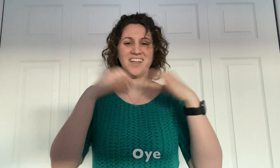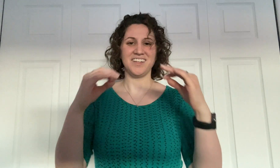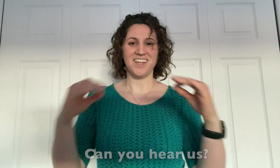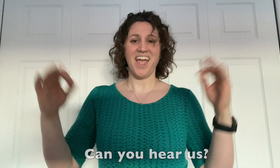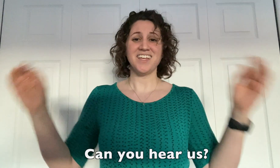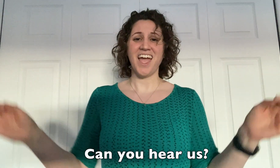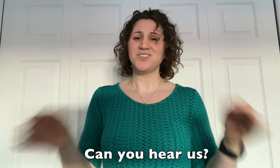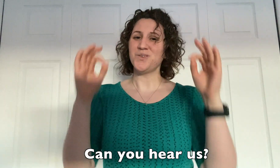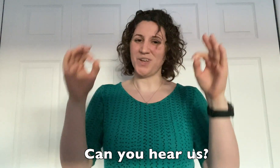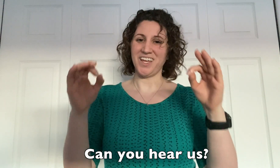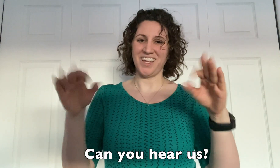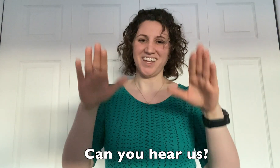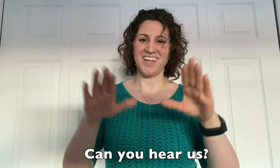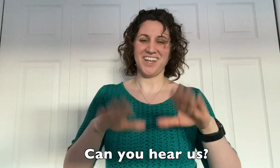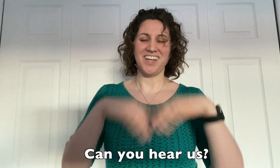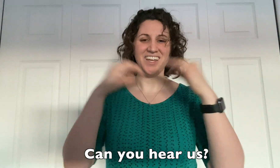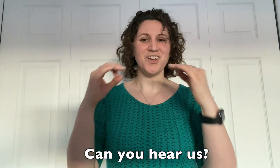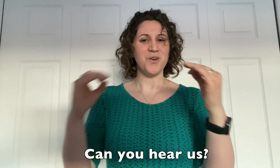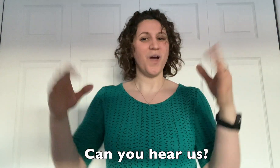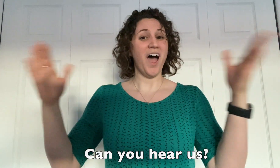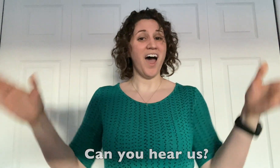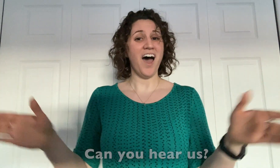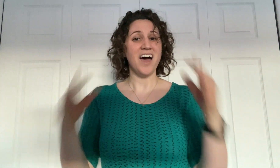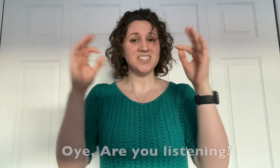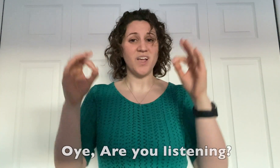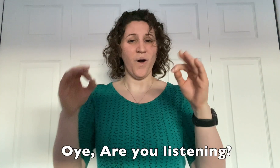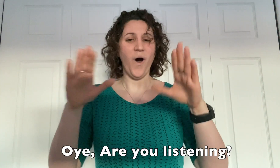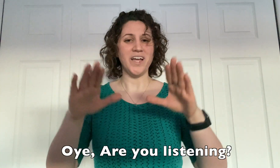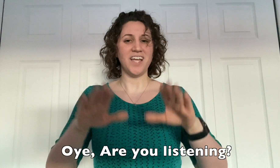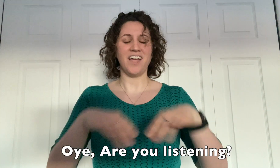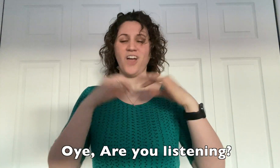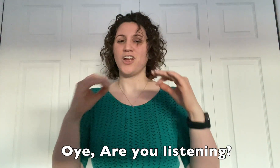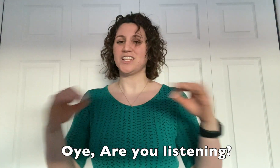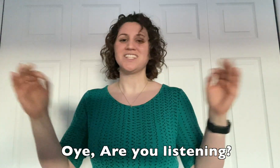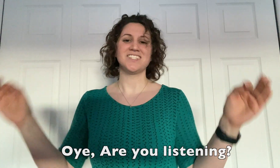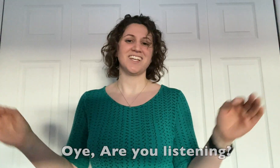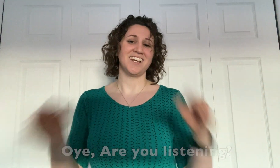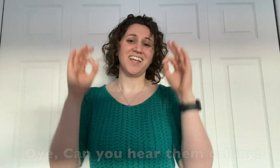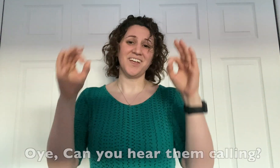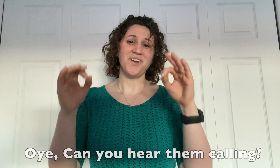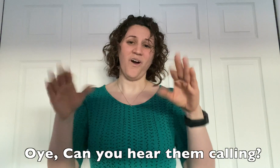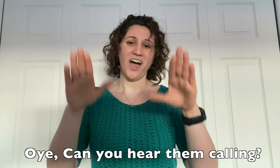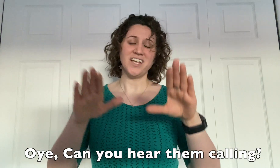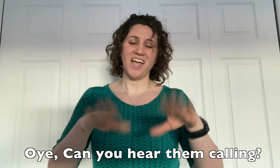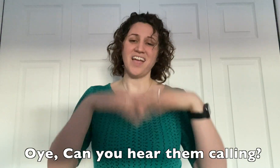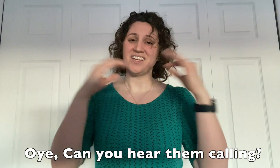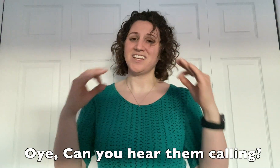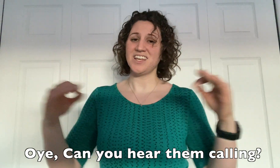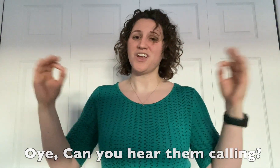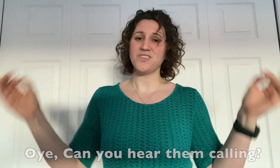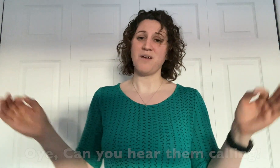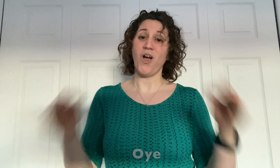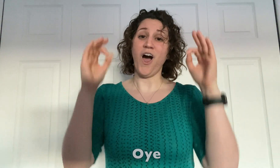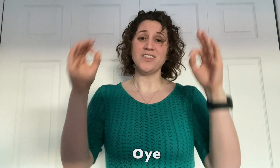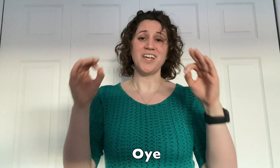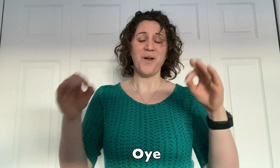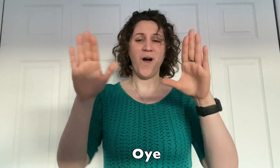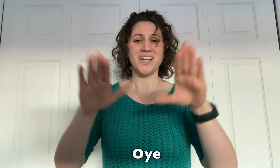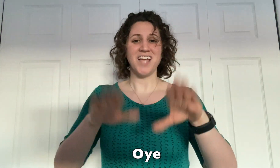them calling? Oye, can you hear us? Oye, are you listening? Oye, can you